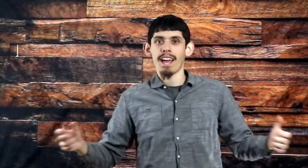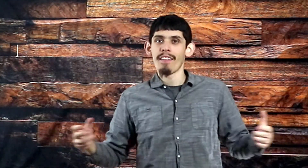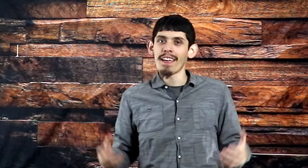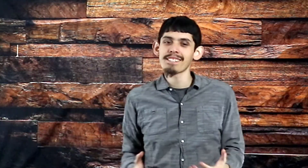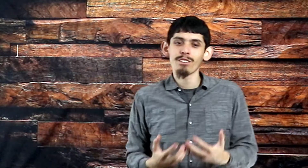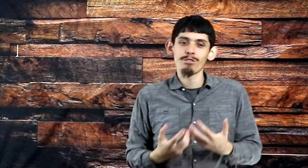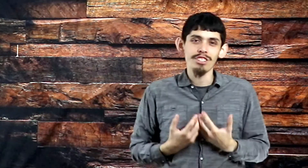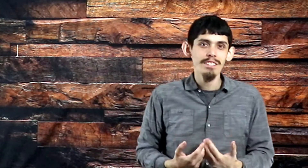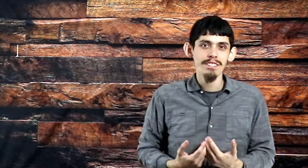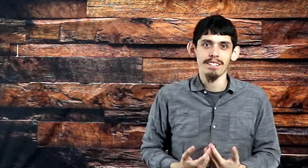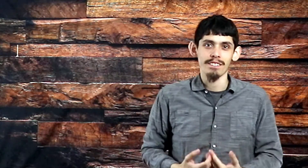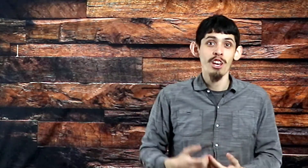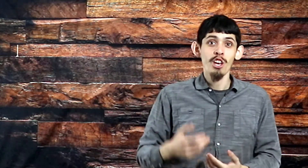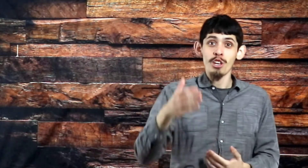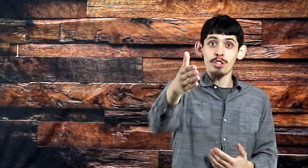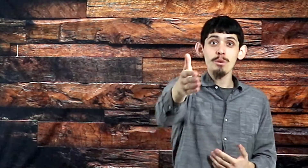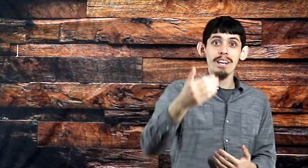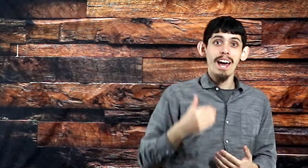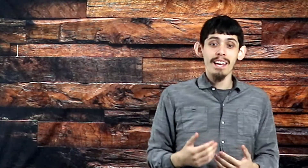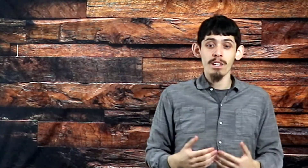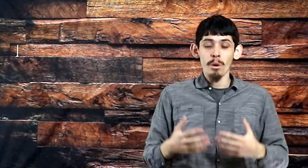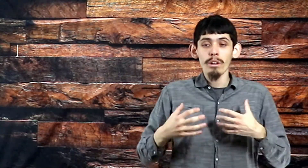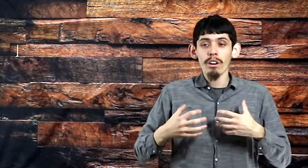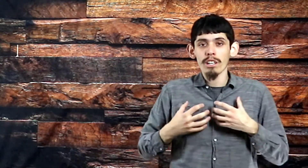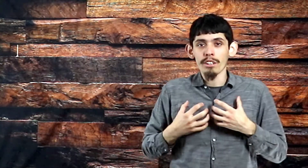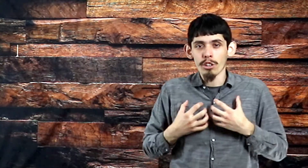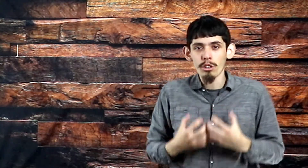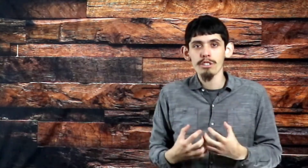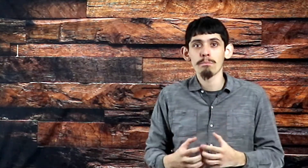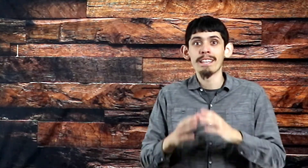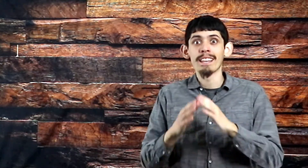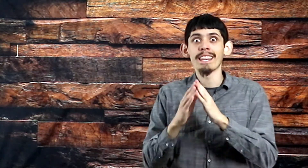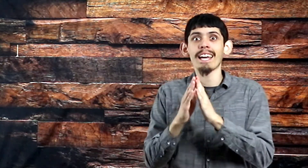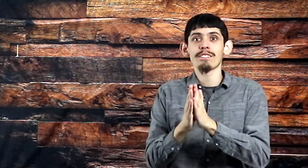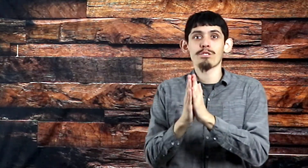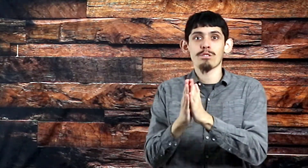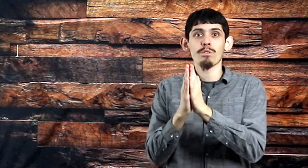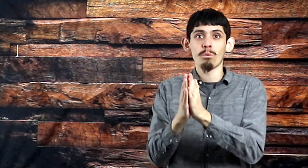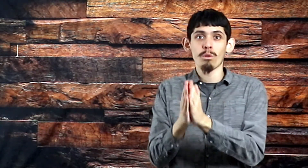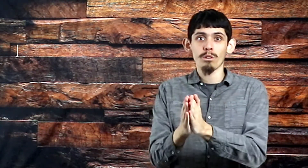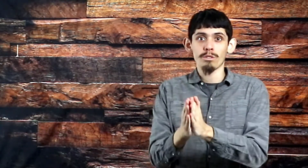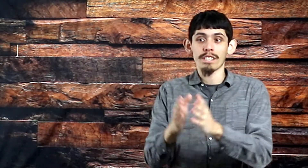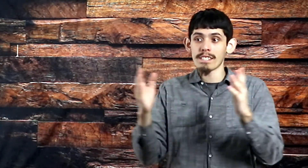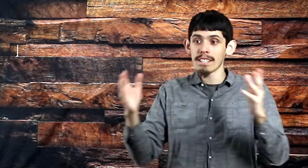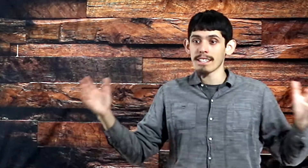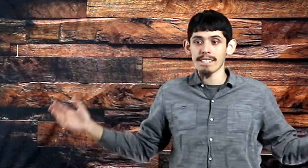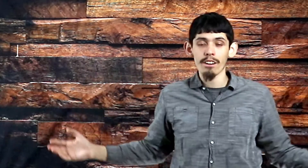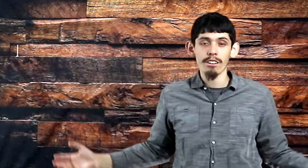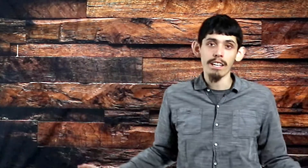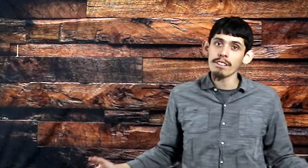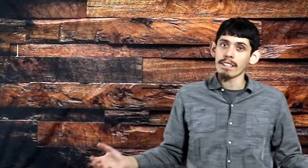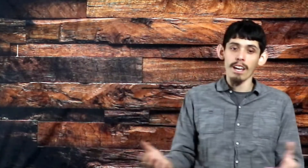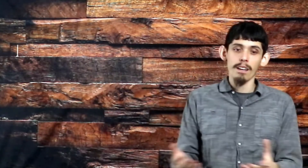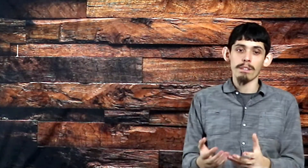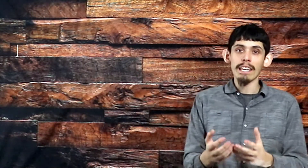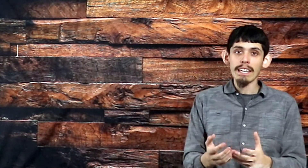And that's how Jesus is. You and I, we are encouraged to be lights to the world. A city that sat on a hill that cannot be hid.